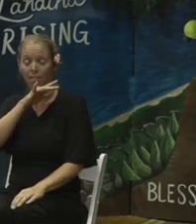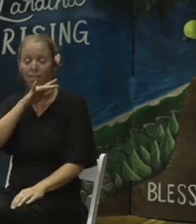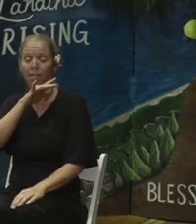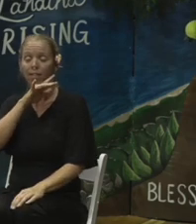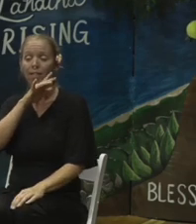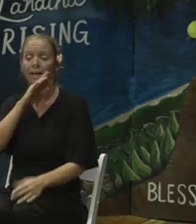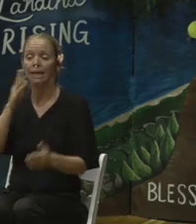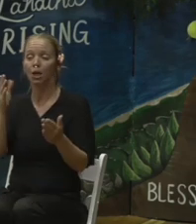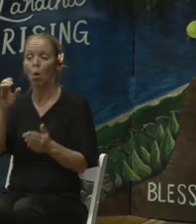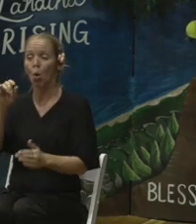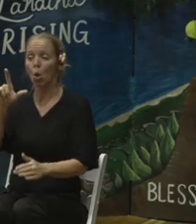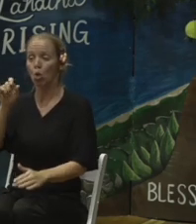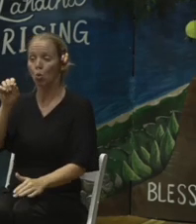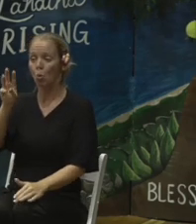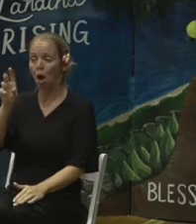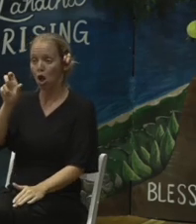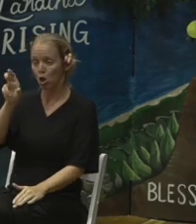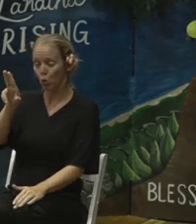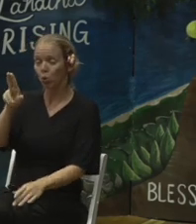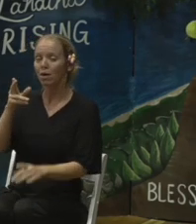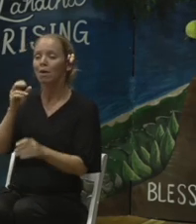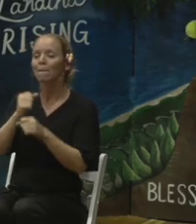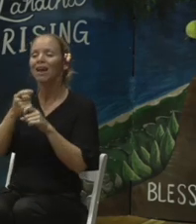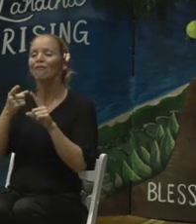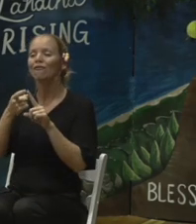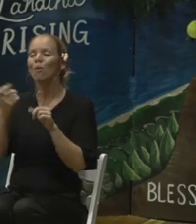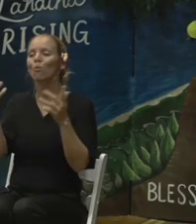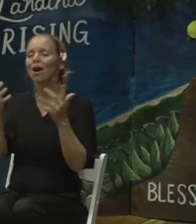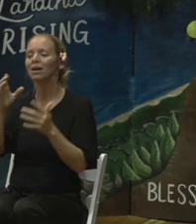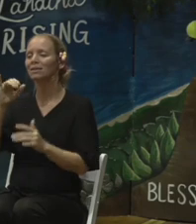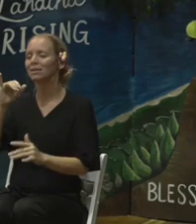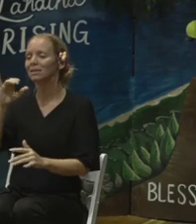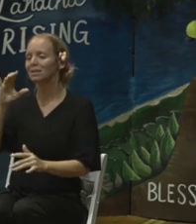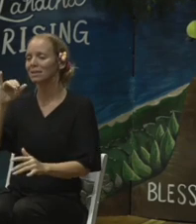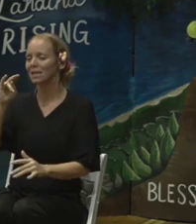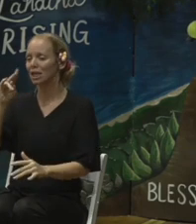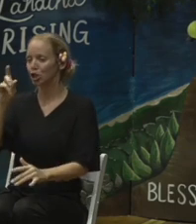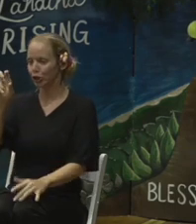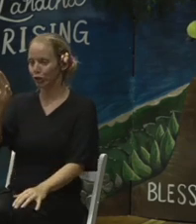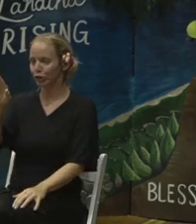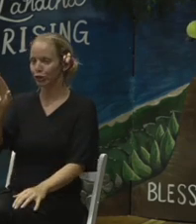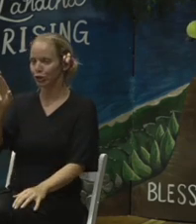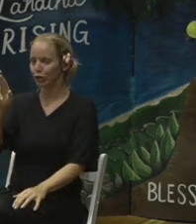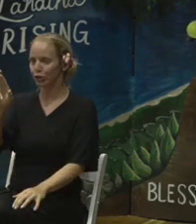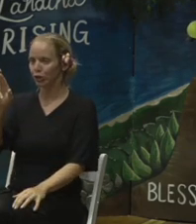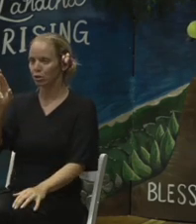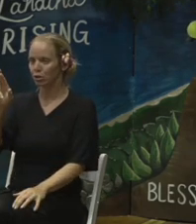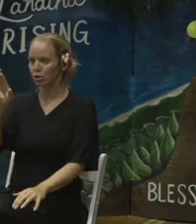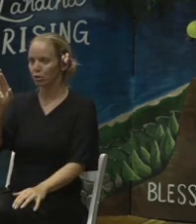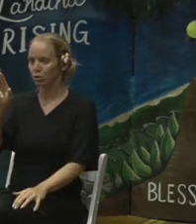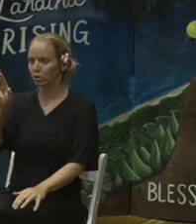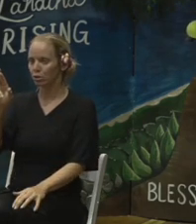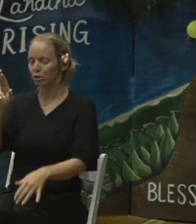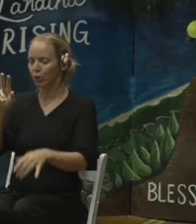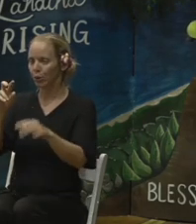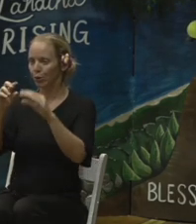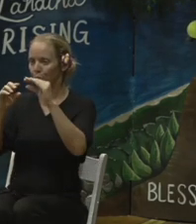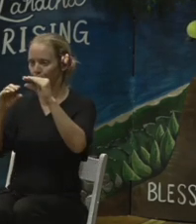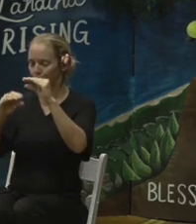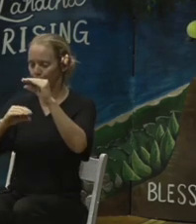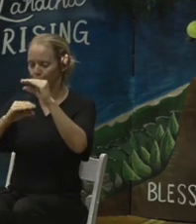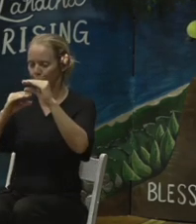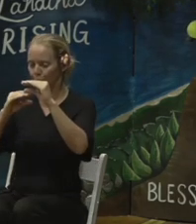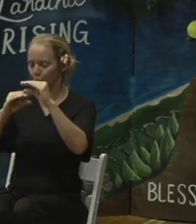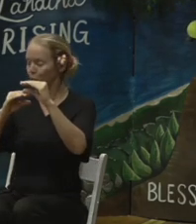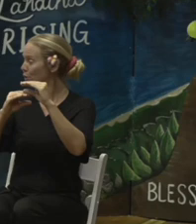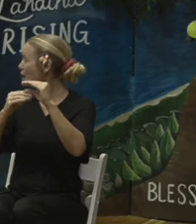porous. But in addition to the two different layers of HDPE liner, 80 mil liner, which you